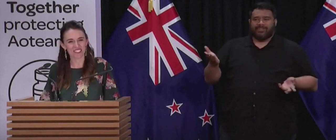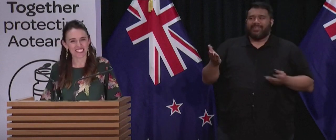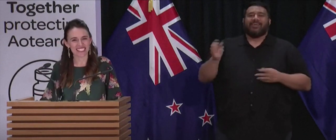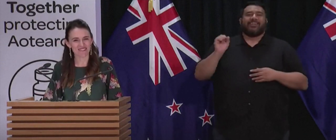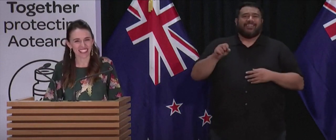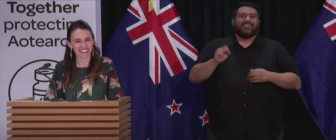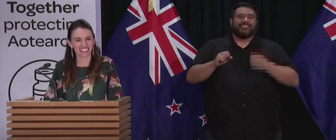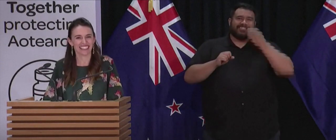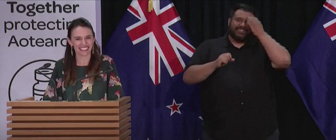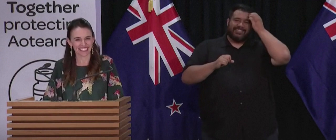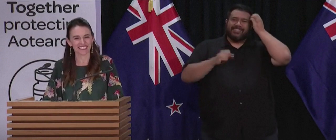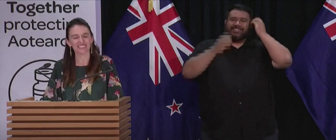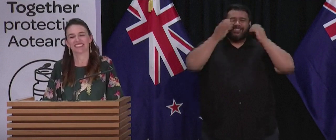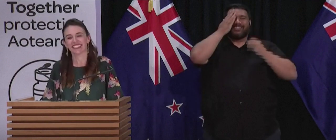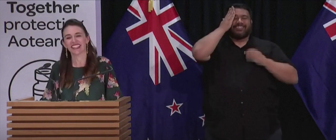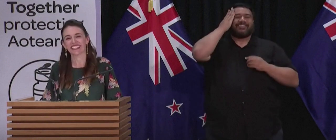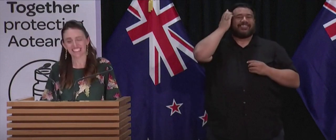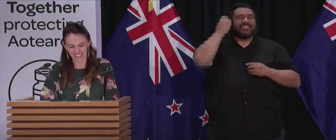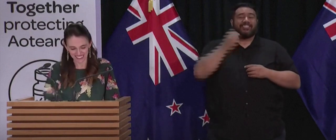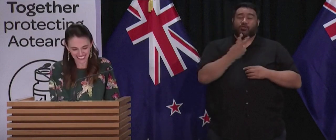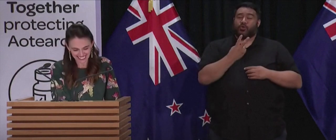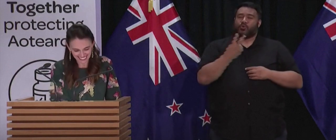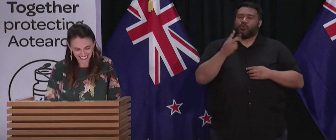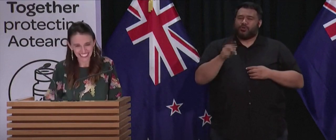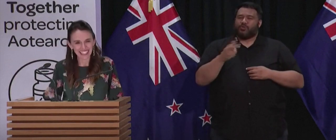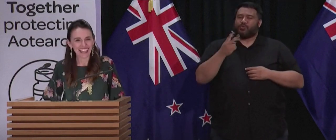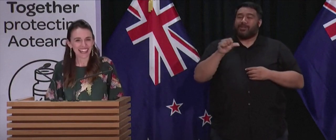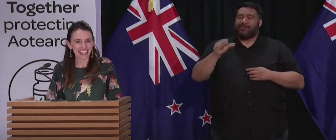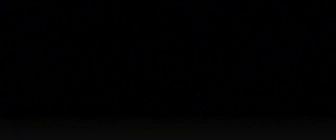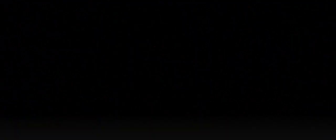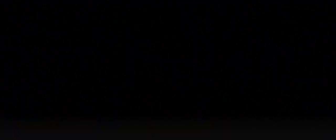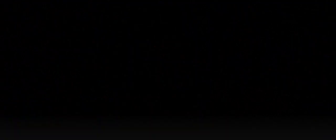National Emergency... 229. At 229, that is correct.